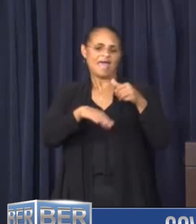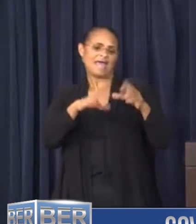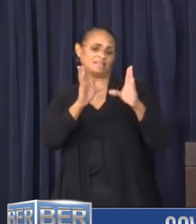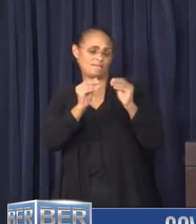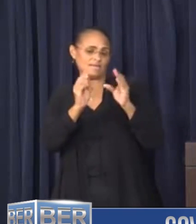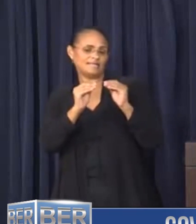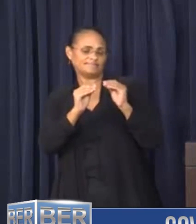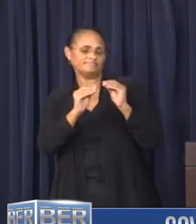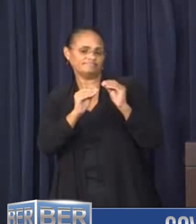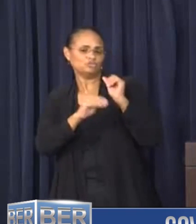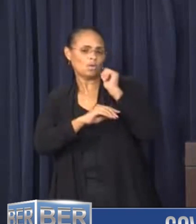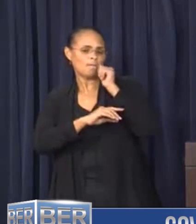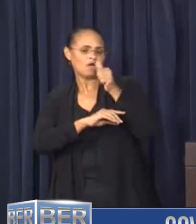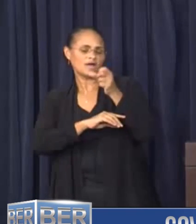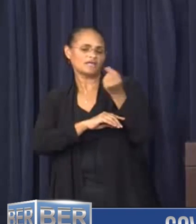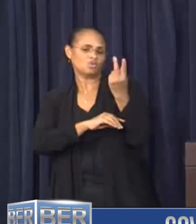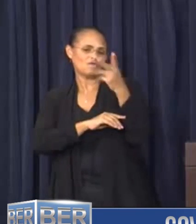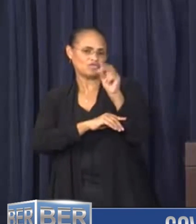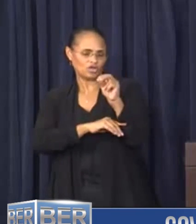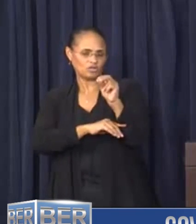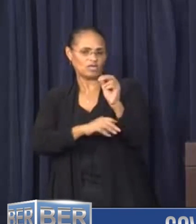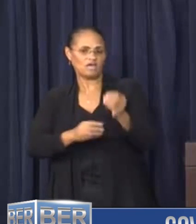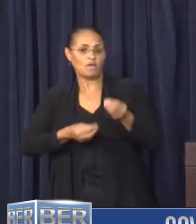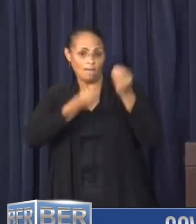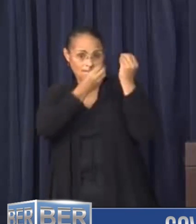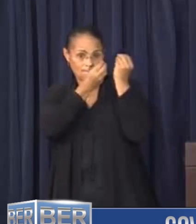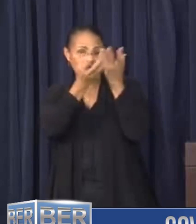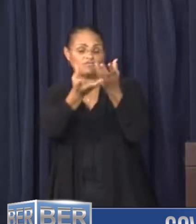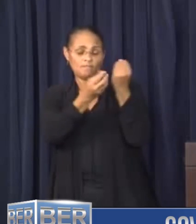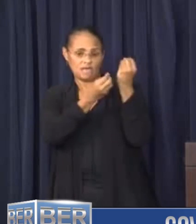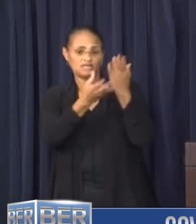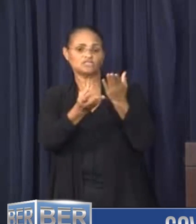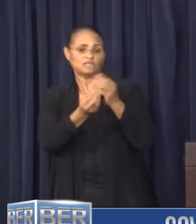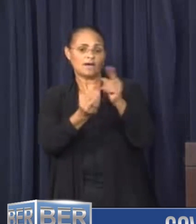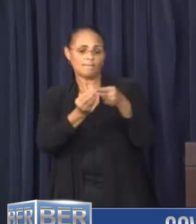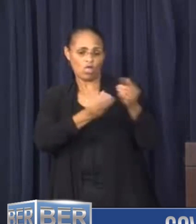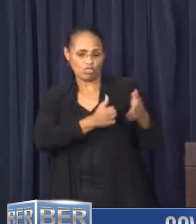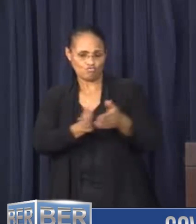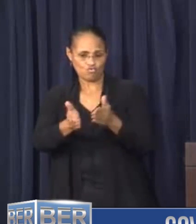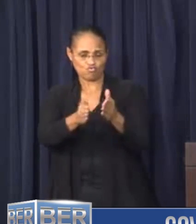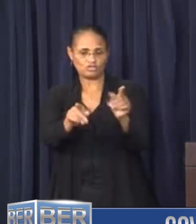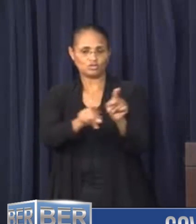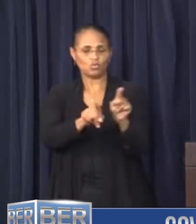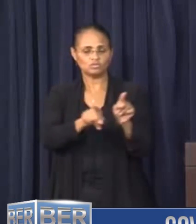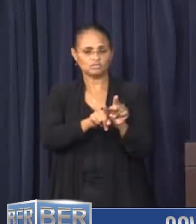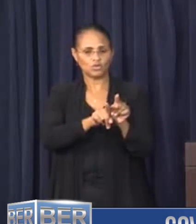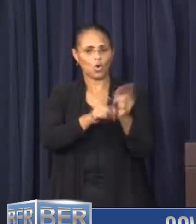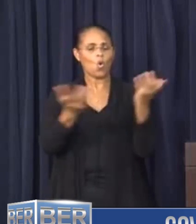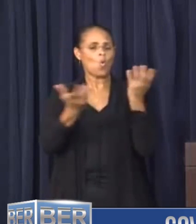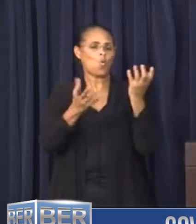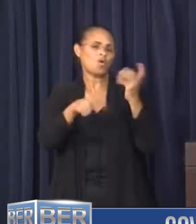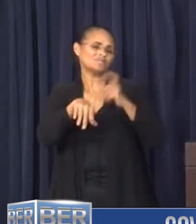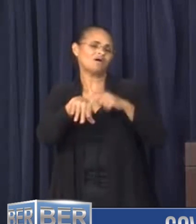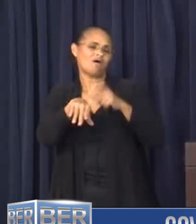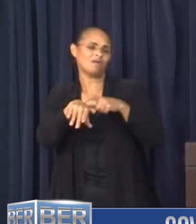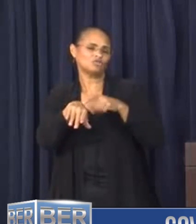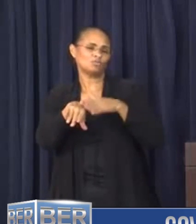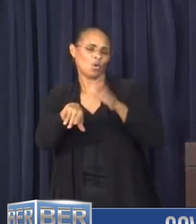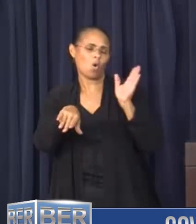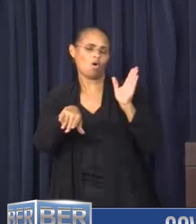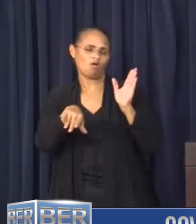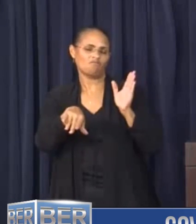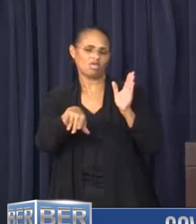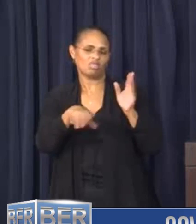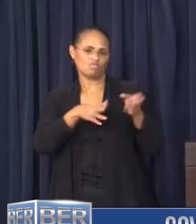12.30, we will give a further update as to the roads and what time people should be off the roads.